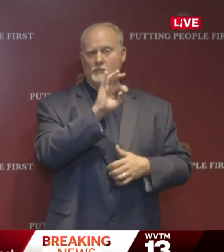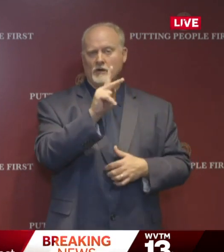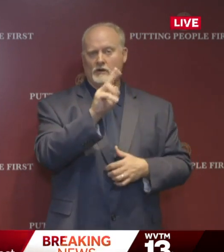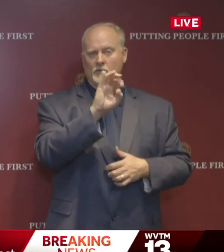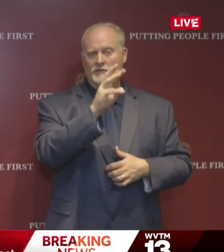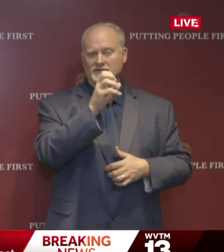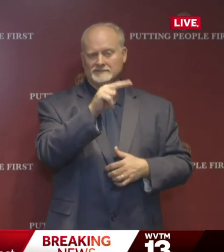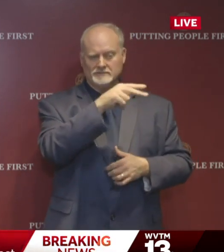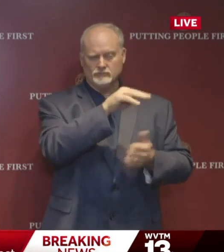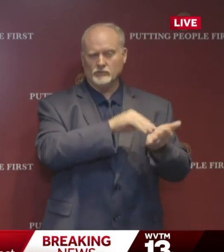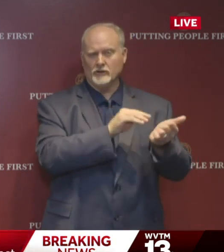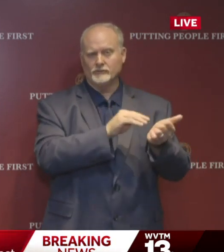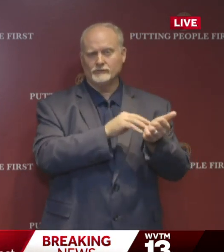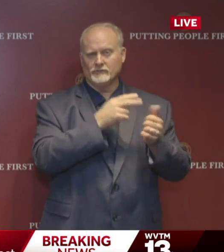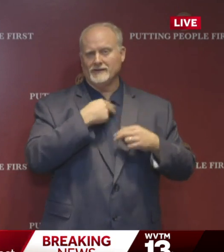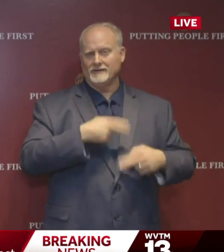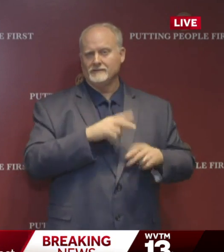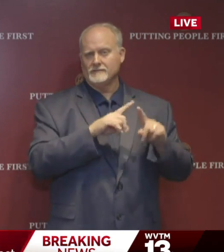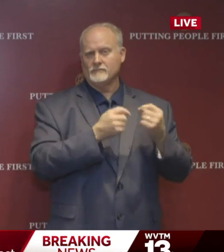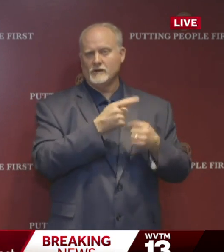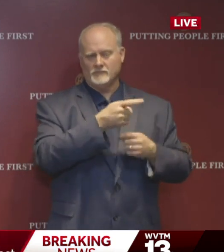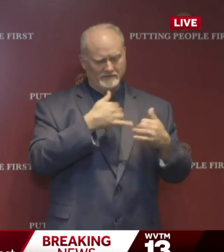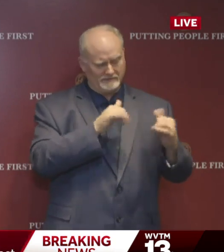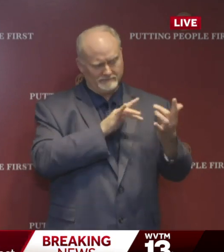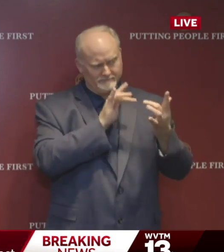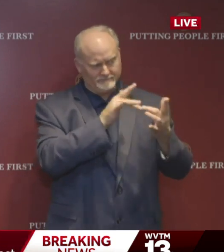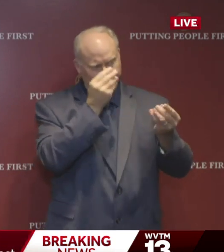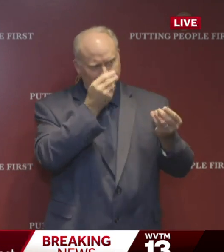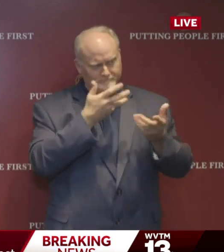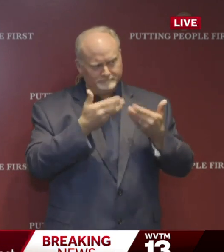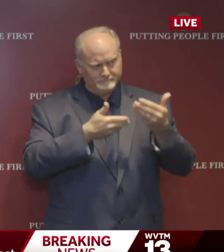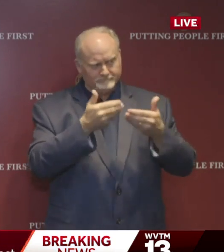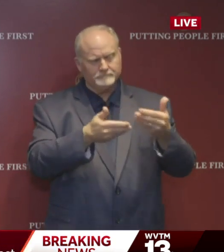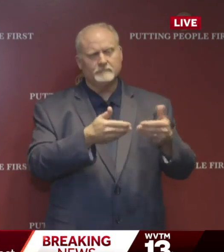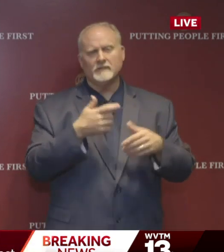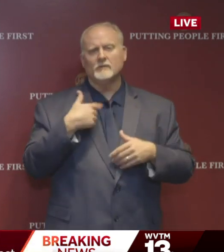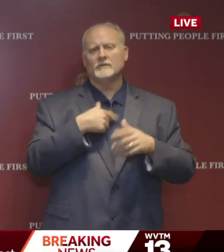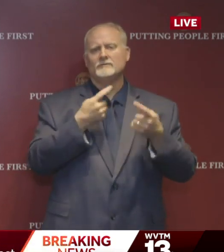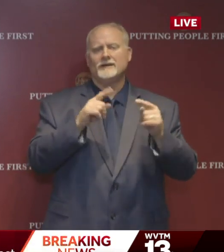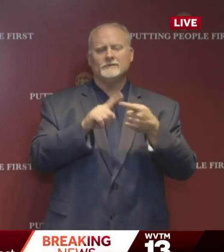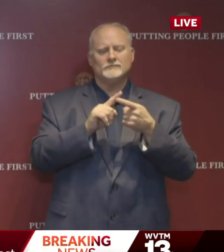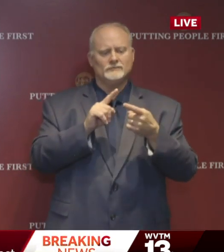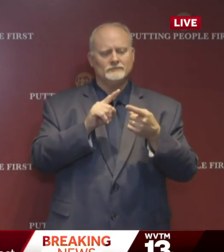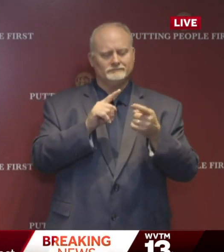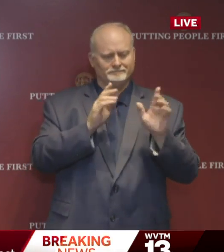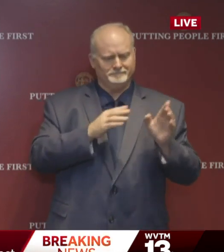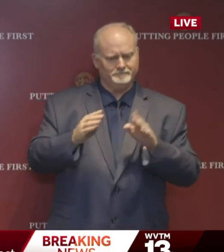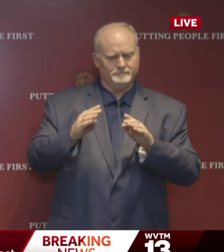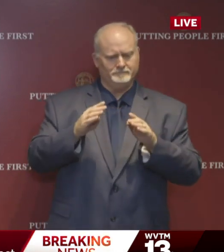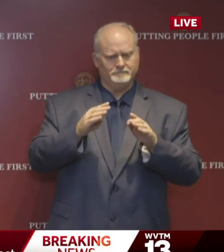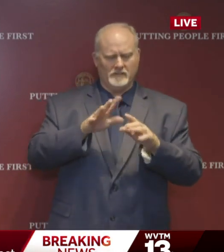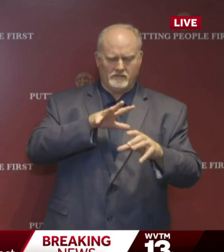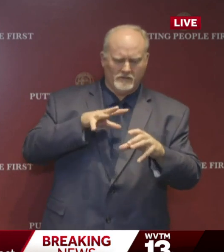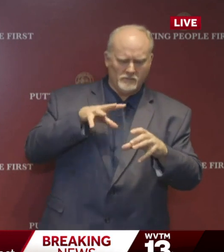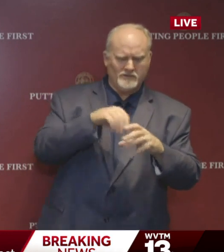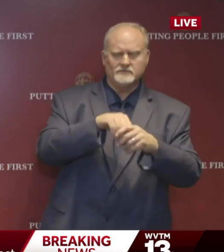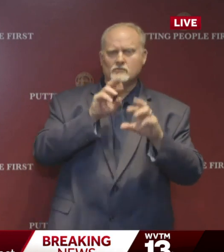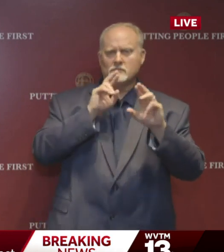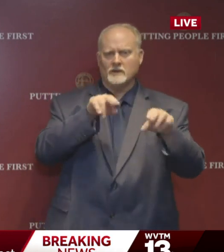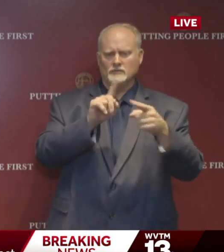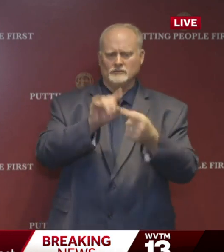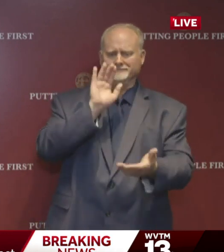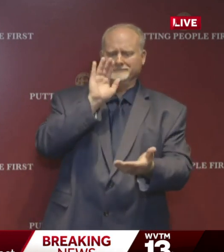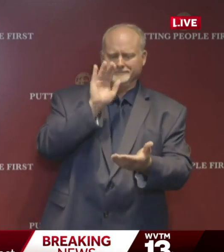we're also working very closely to provide a comprehensive response to reduce the spread of the covet